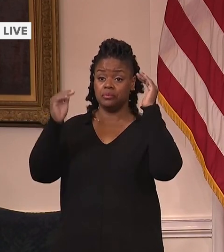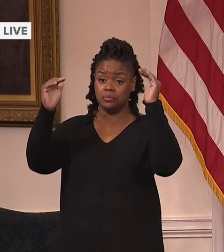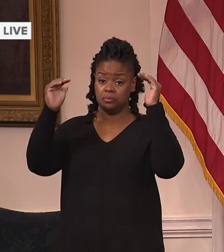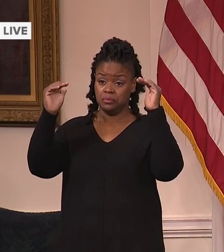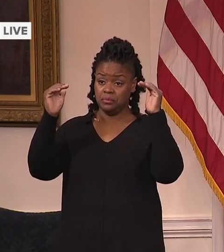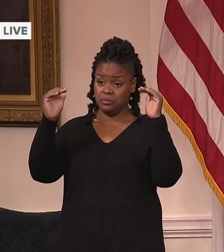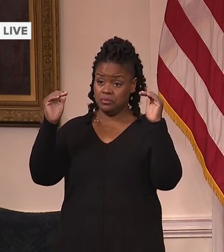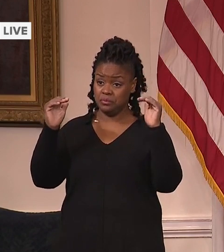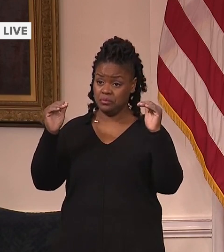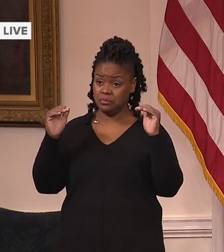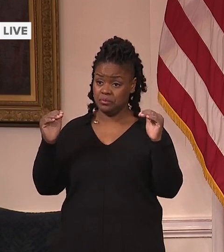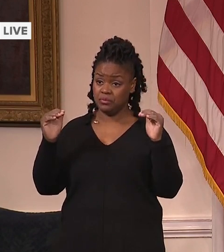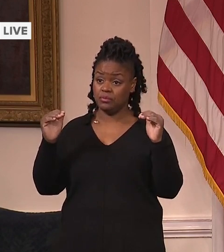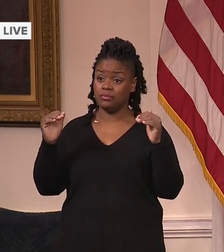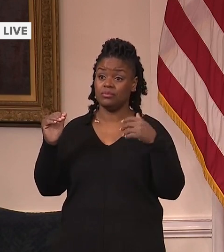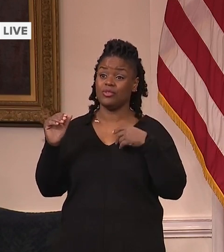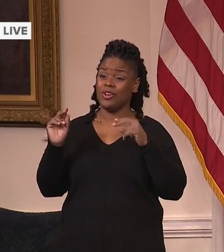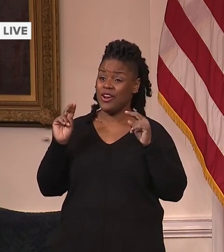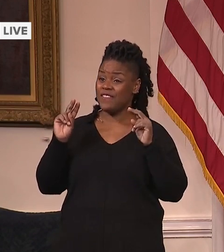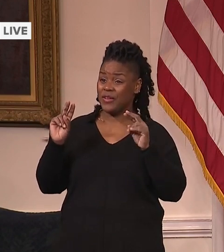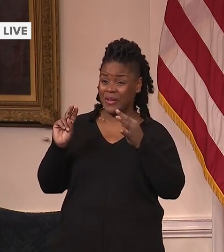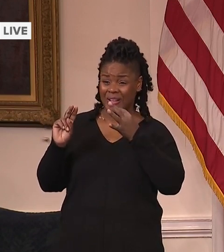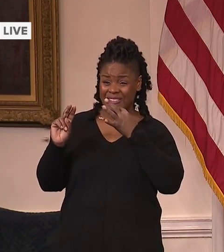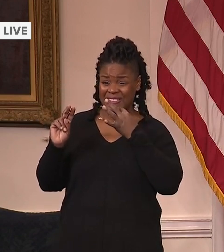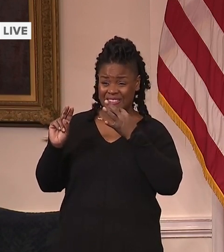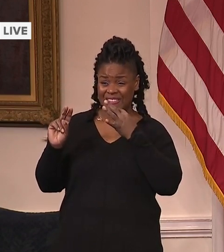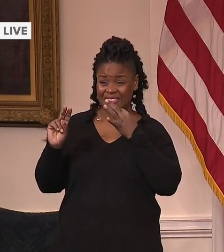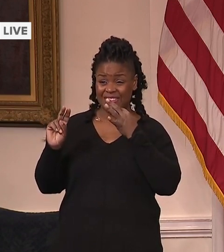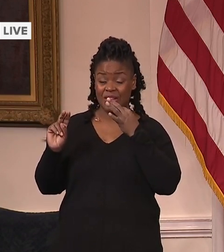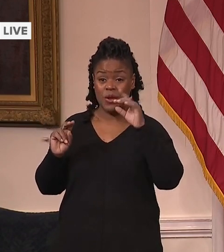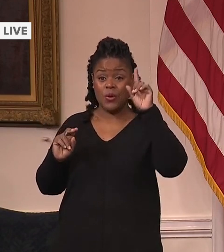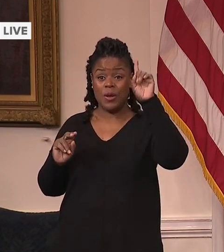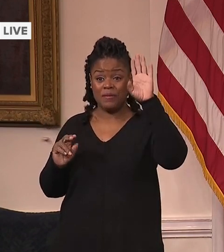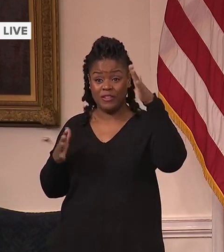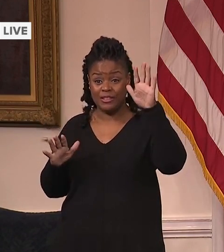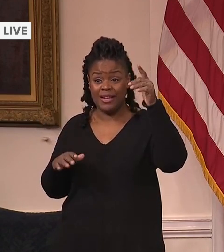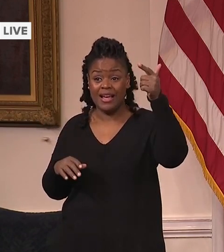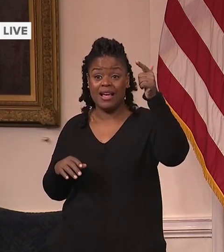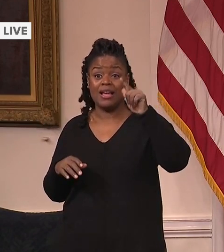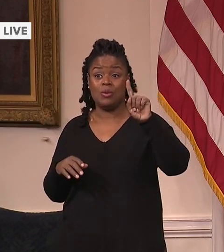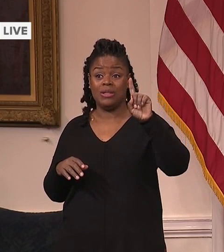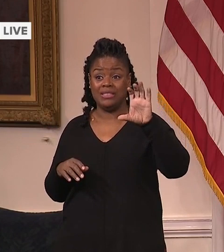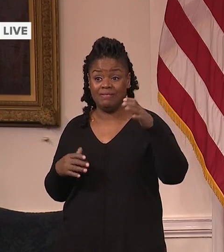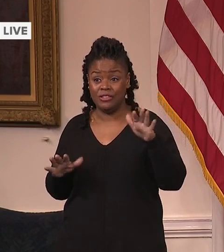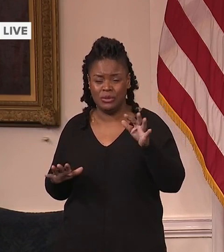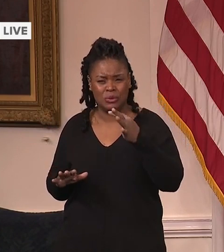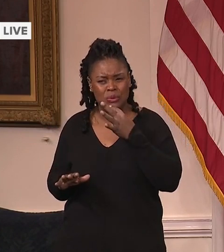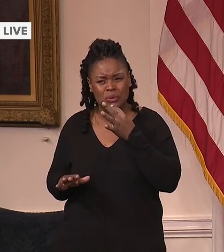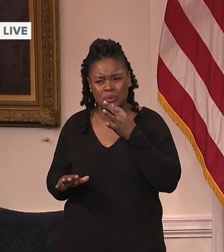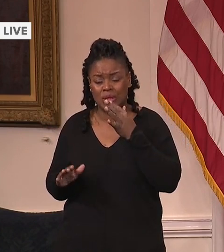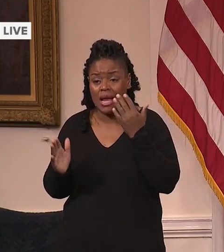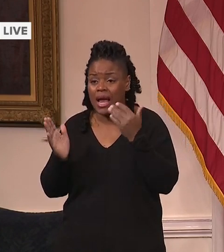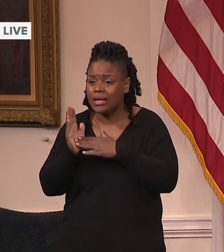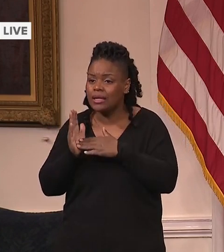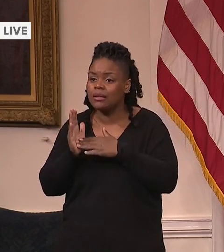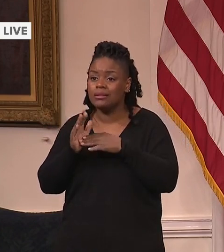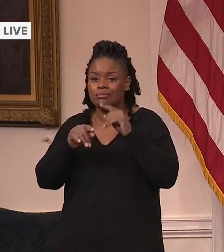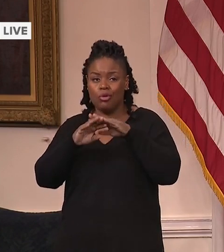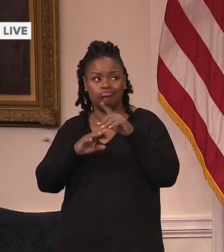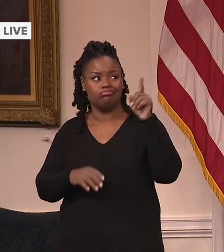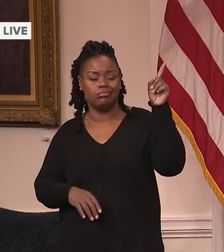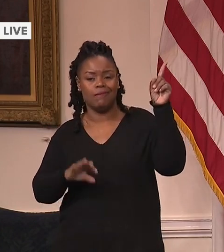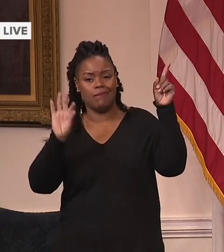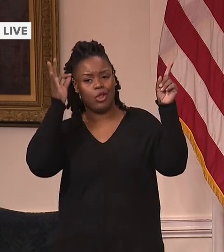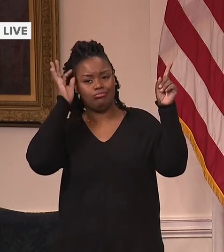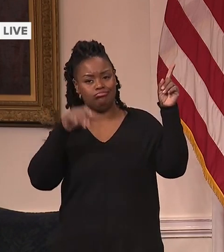to advancing into the next phases of our plan as soon as we possibly can. Again, dependent on the supply of vaccines that comes